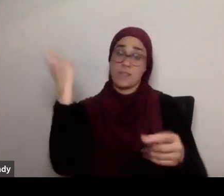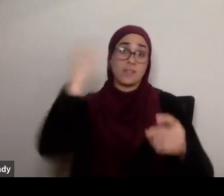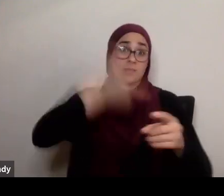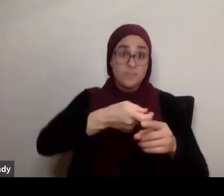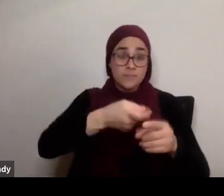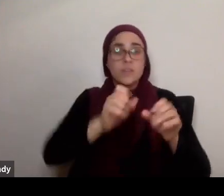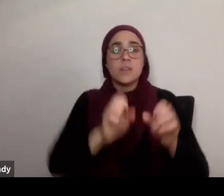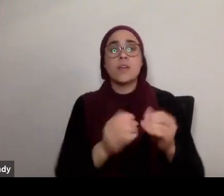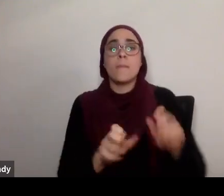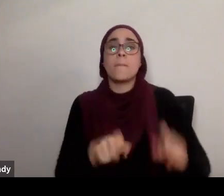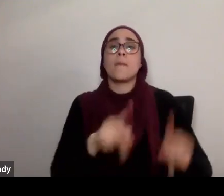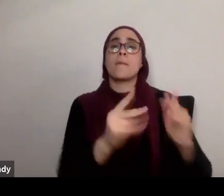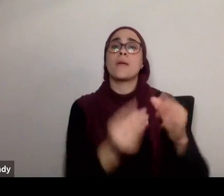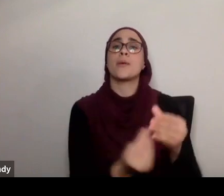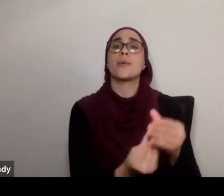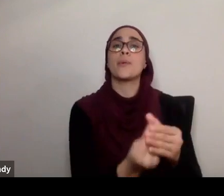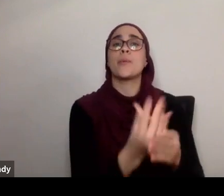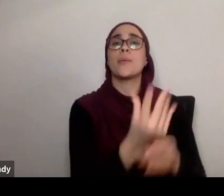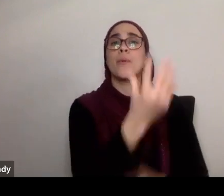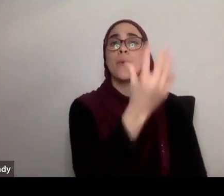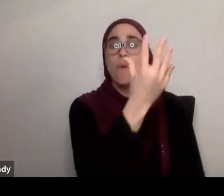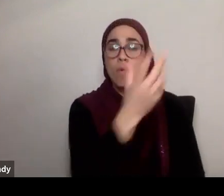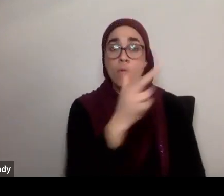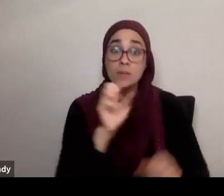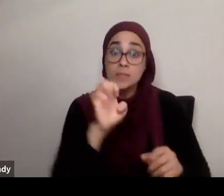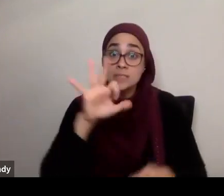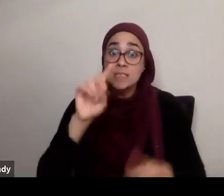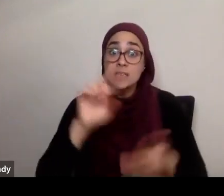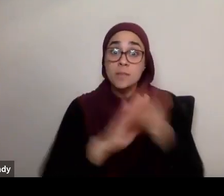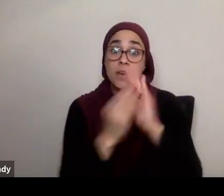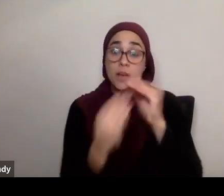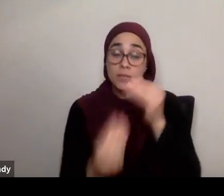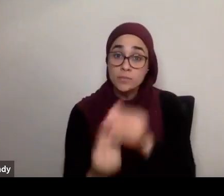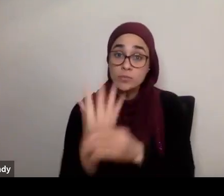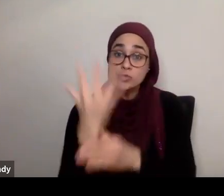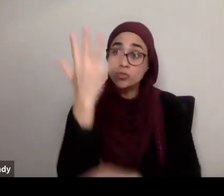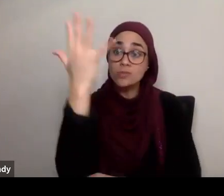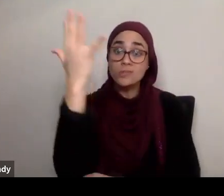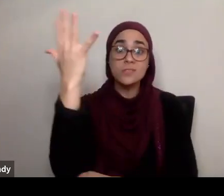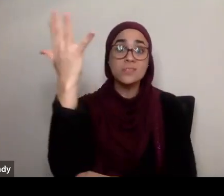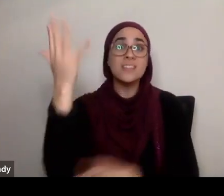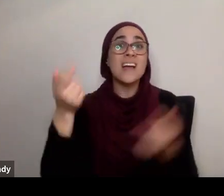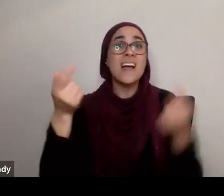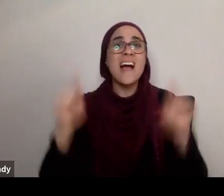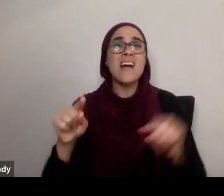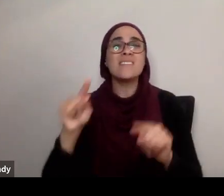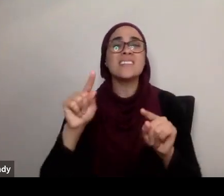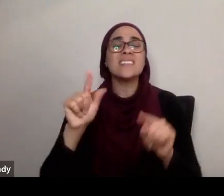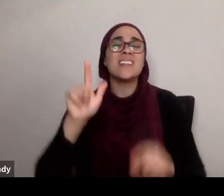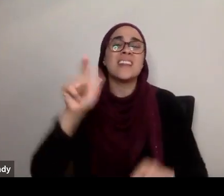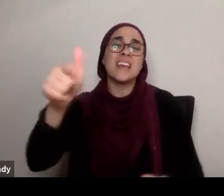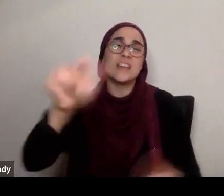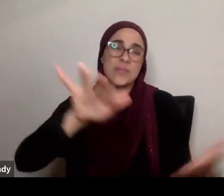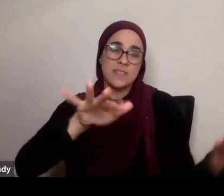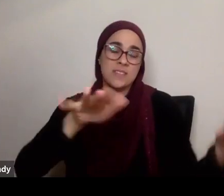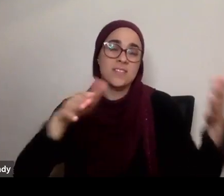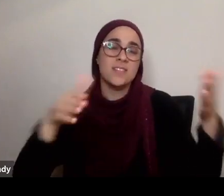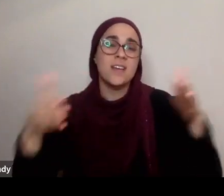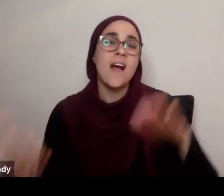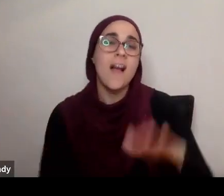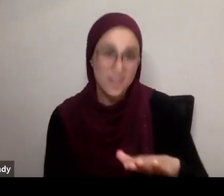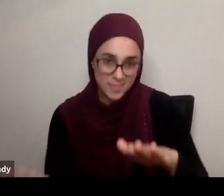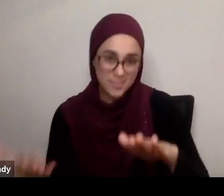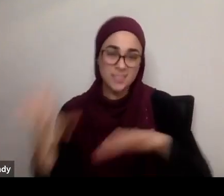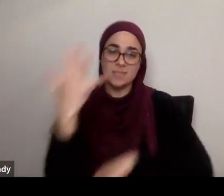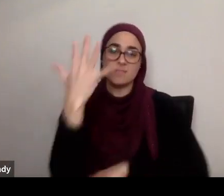that seed eventually, once it becomes a tree, what happens? It dies. It dies. To teach us that nothing is basically, nothing